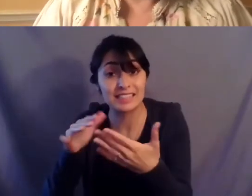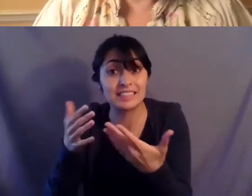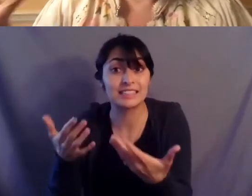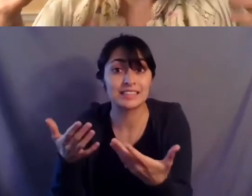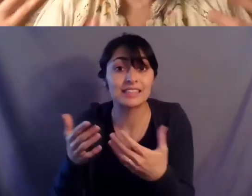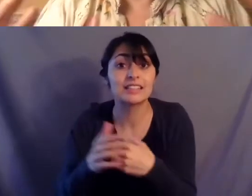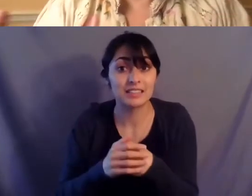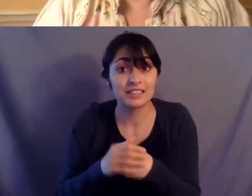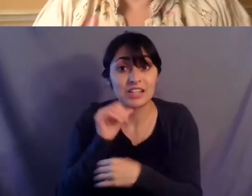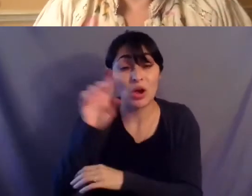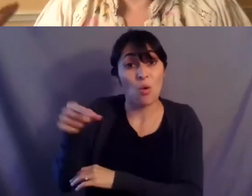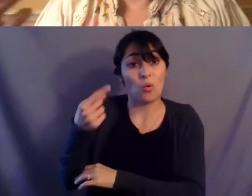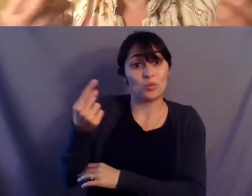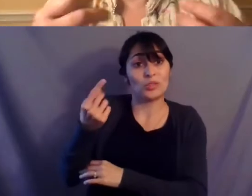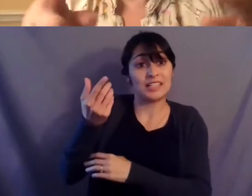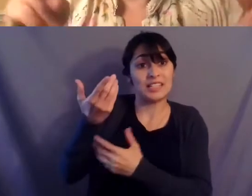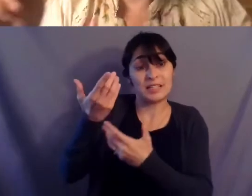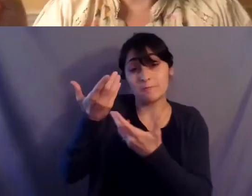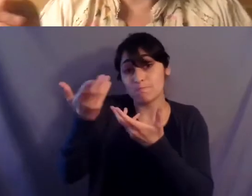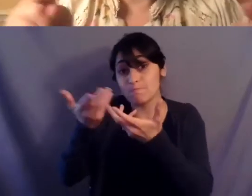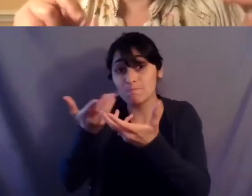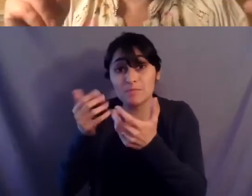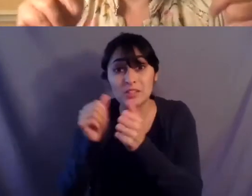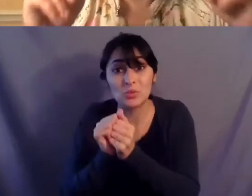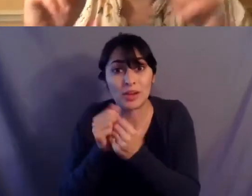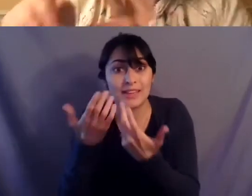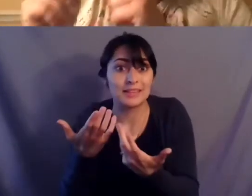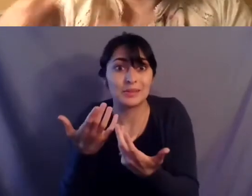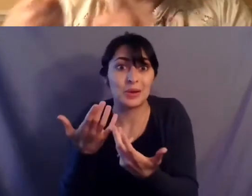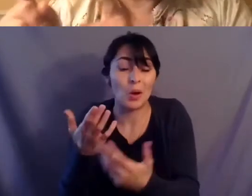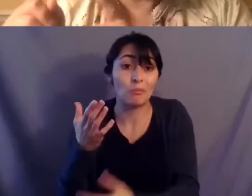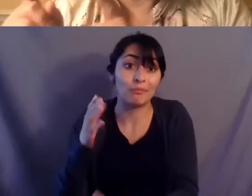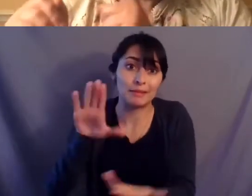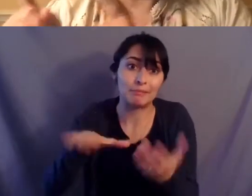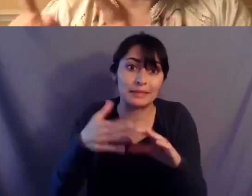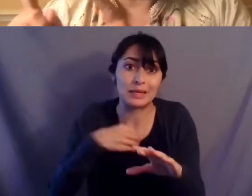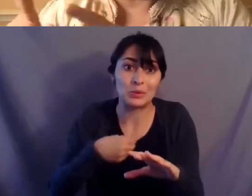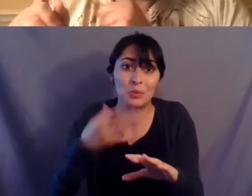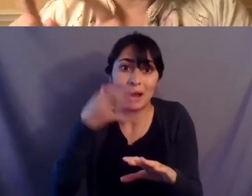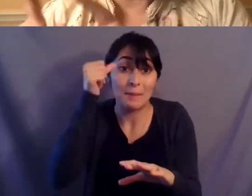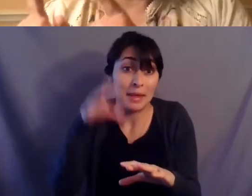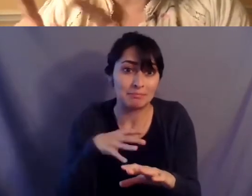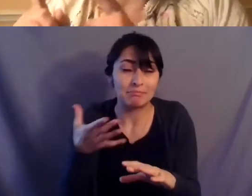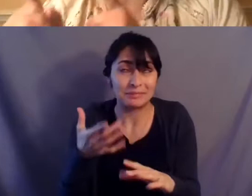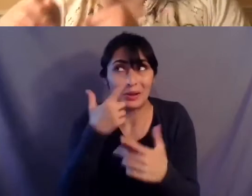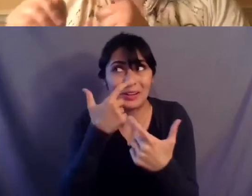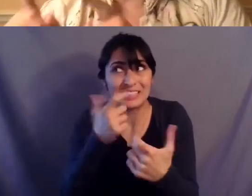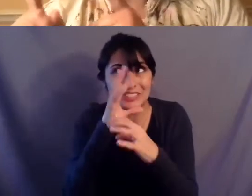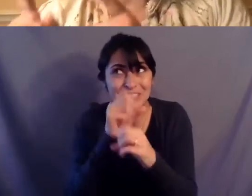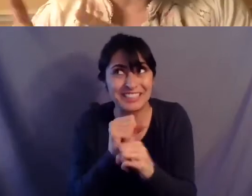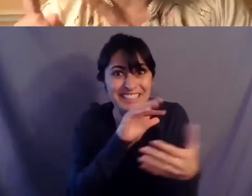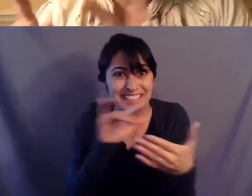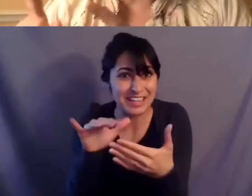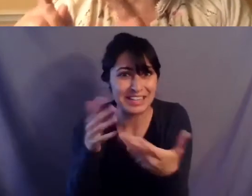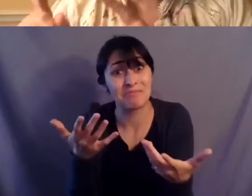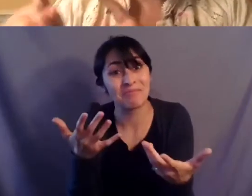work with um you know dead white men although you know they can be very interesting to study i'm learning this i'm actually kind of